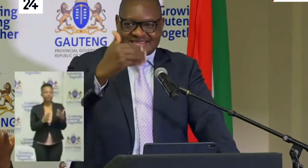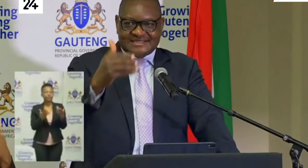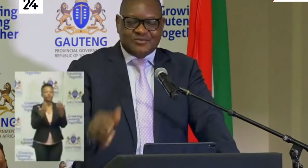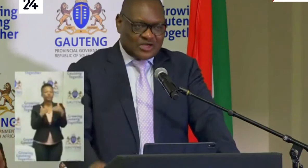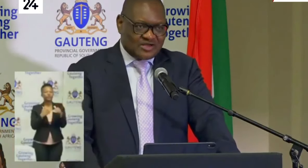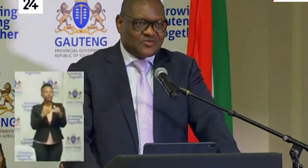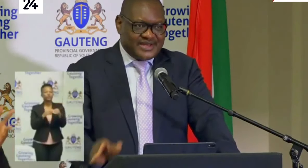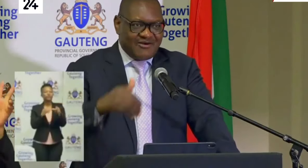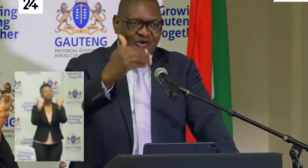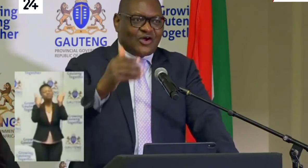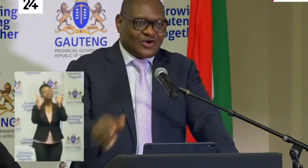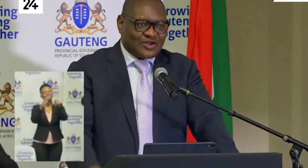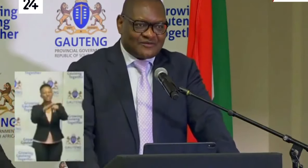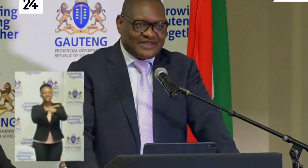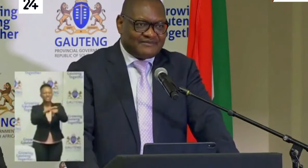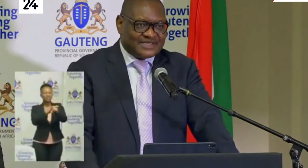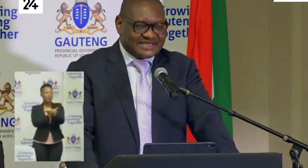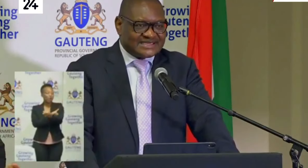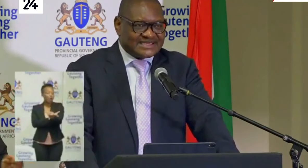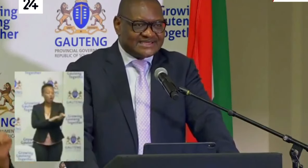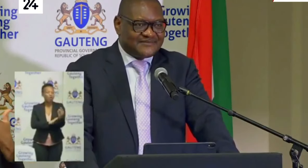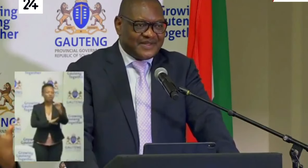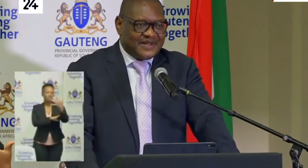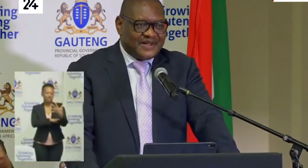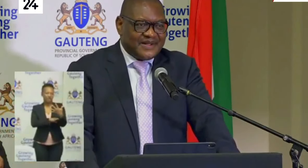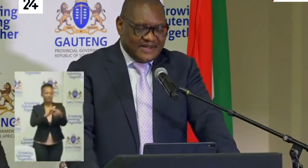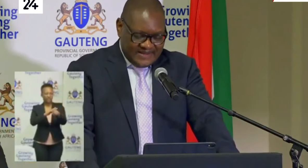the district model, we now call all of them districts.